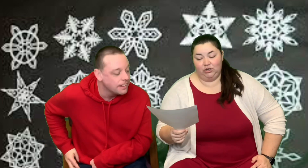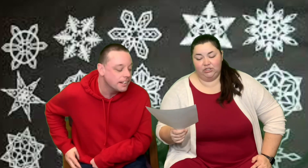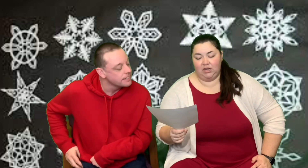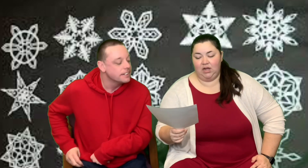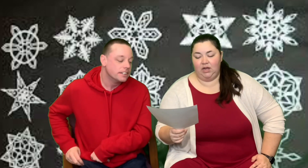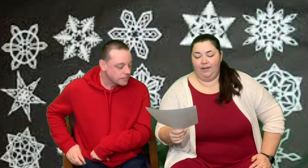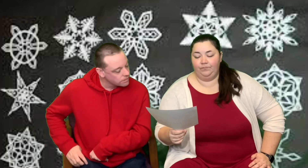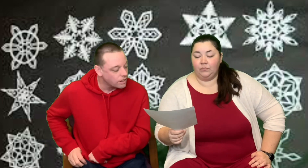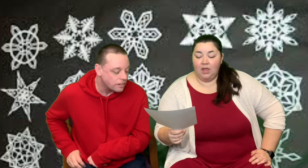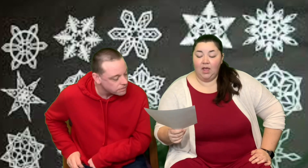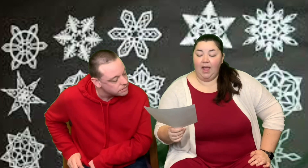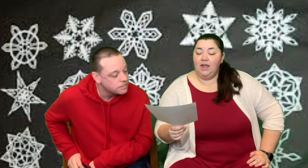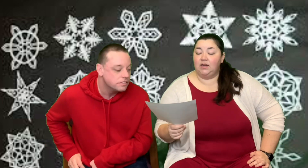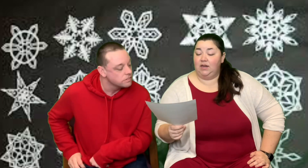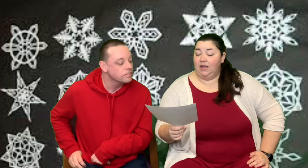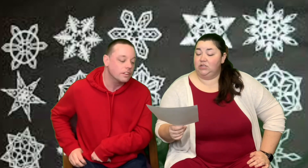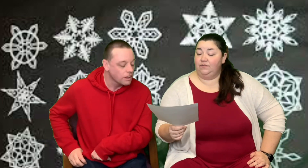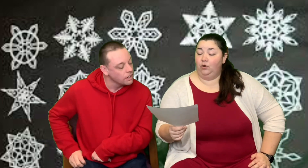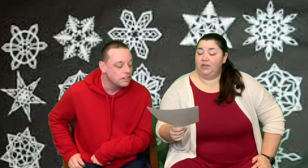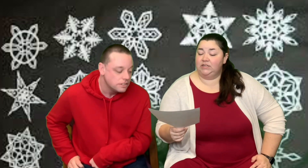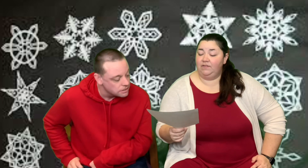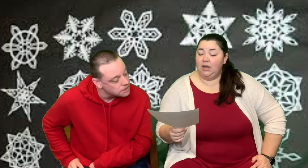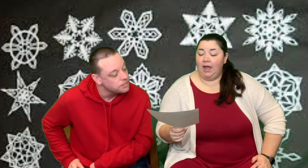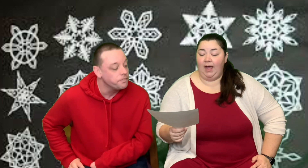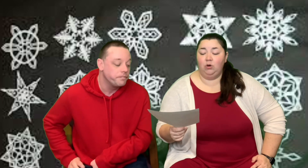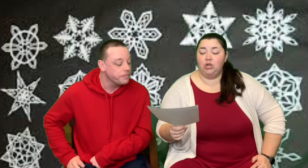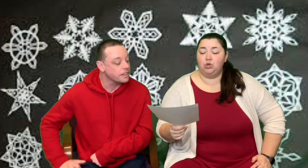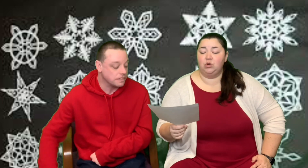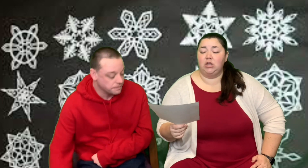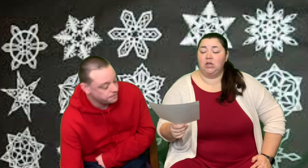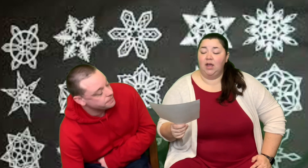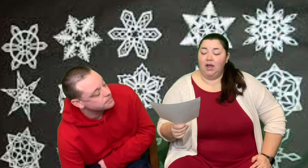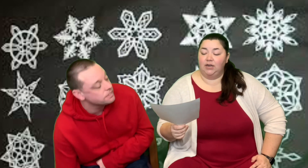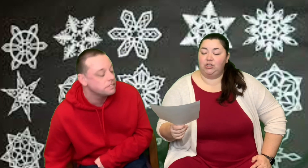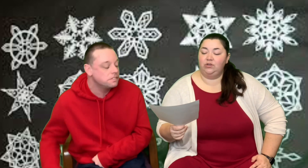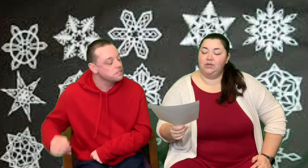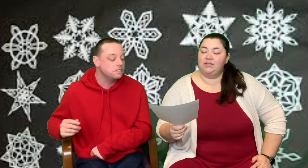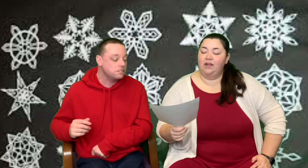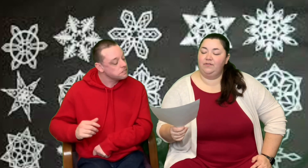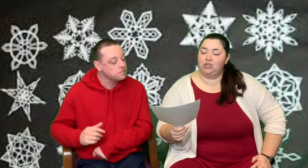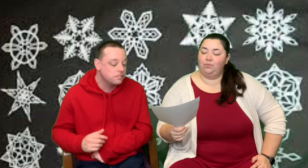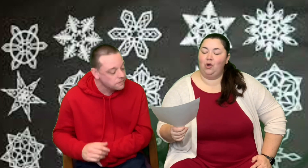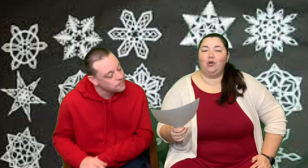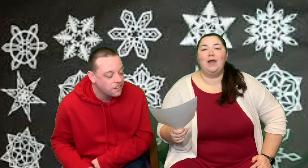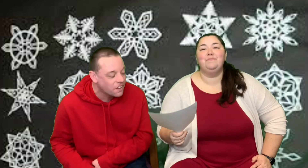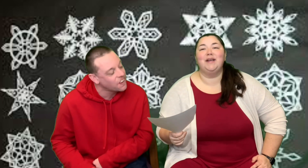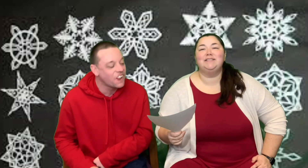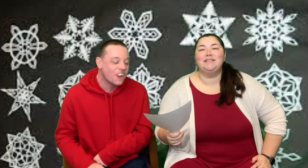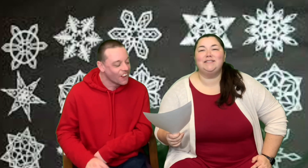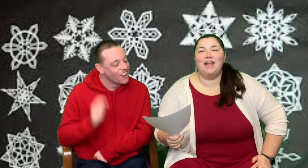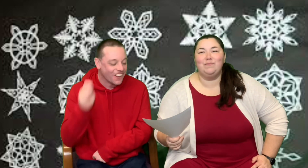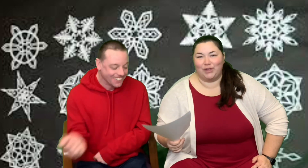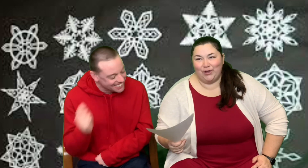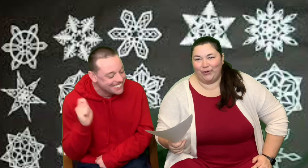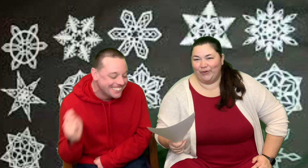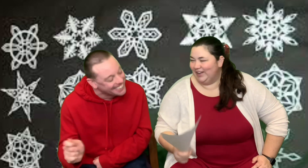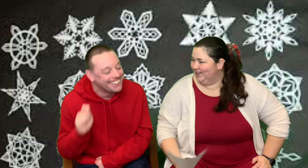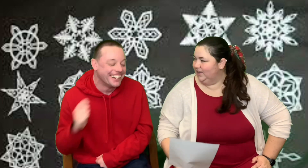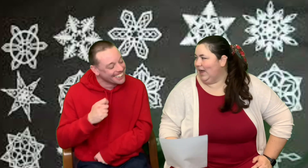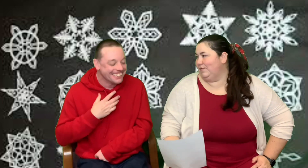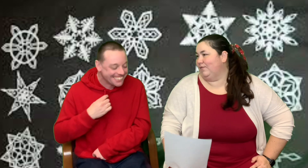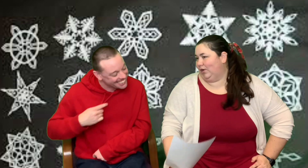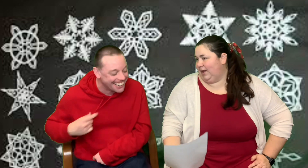time? First time. Wow. And in 1947, Howdy Doody, a children's television program, makes its debut.